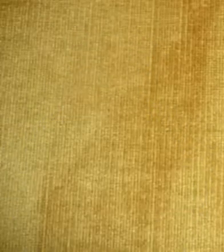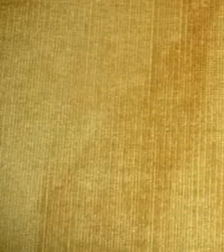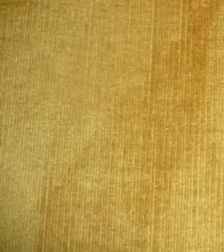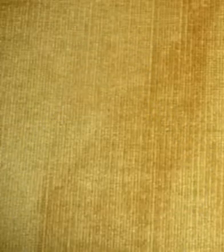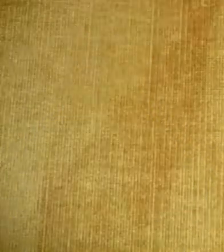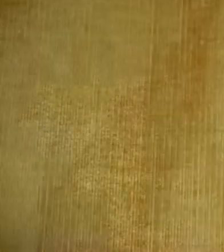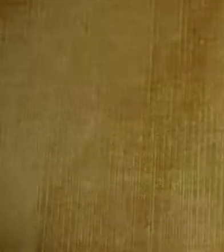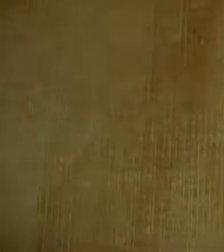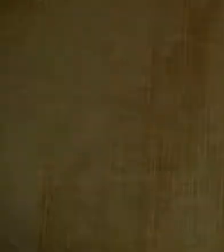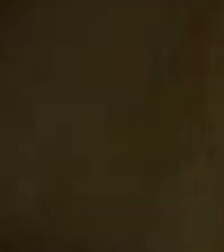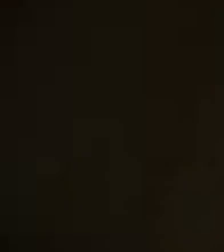I'll day I'm that's end You get